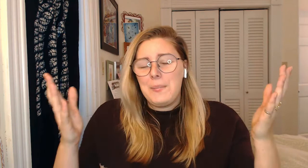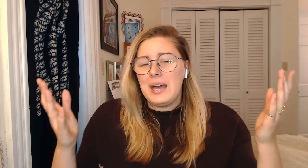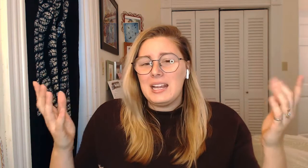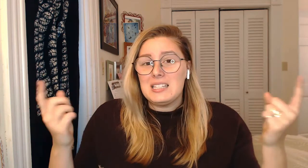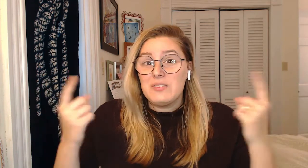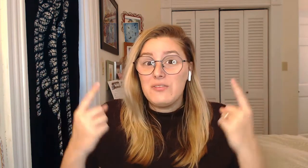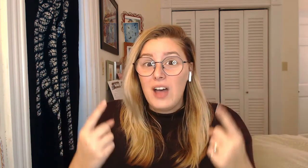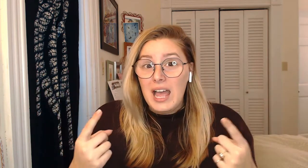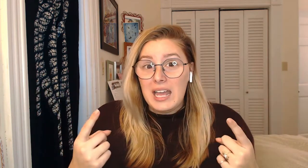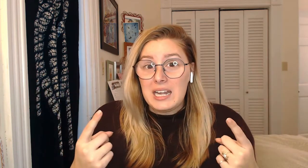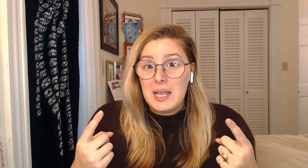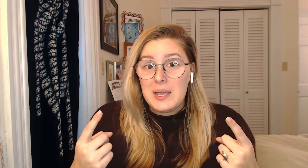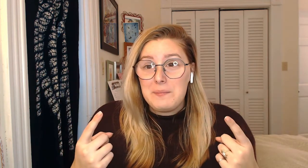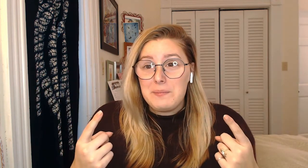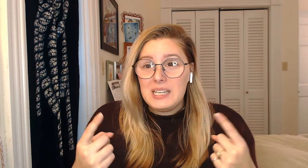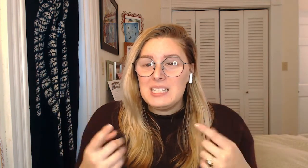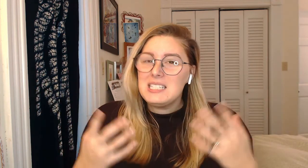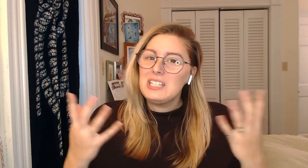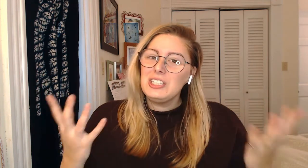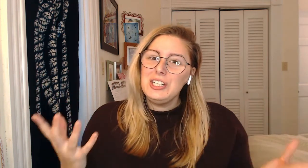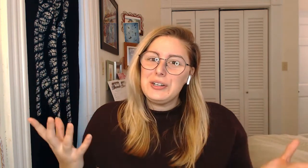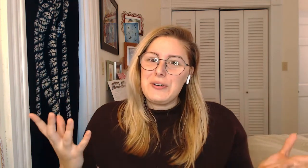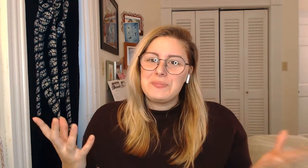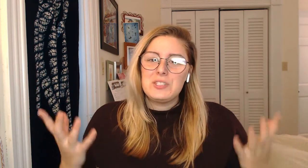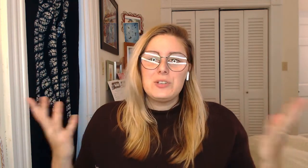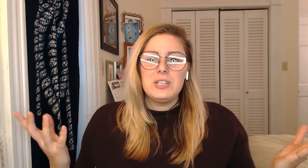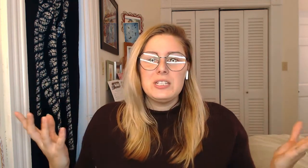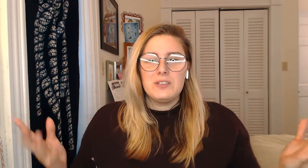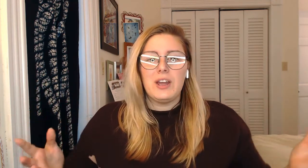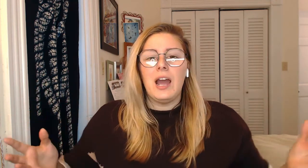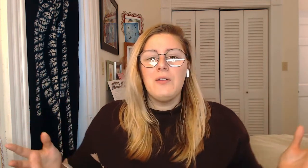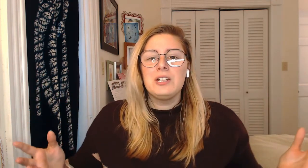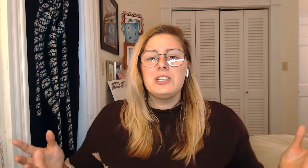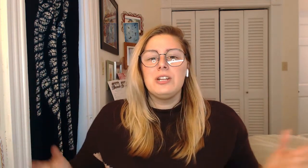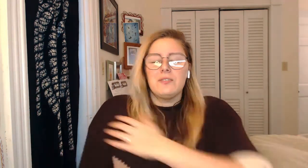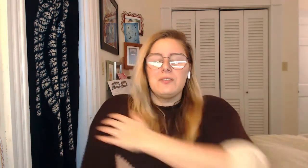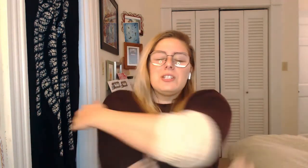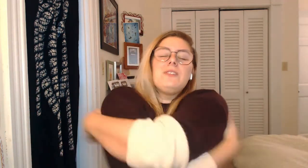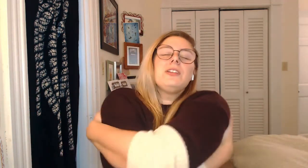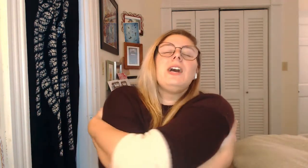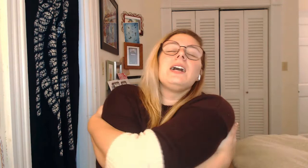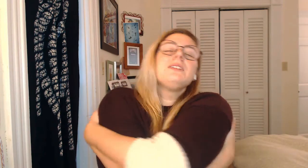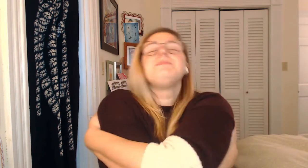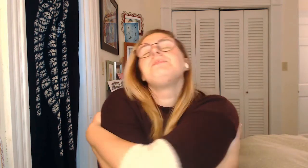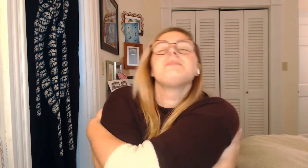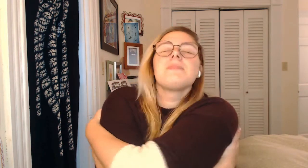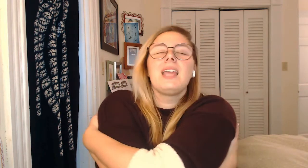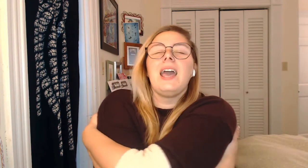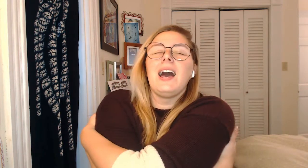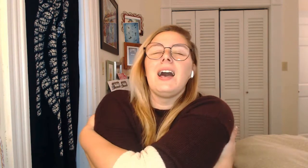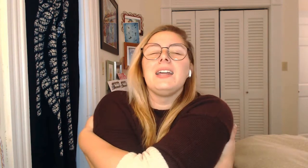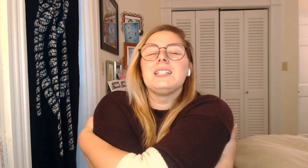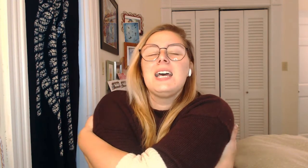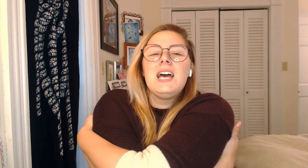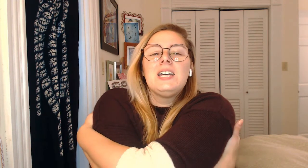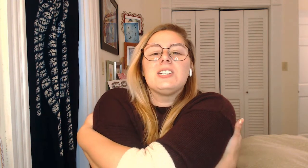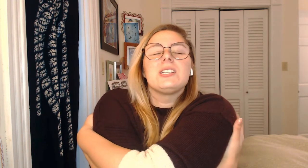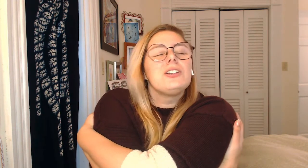it's fun because they're new. So new things are fun. I want you to give yourself a little hug and just close your